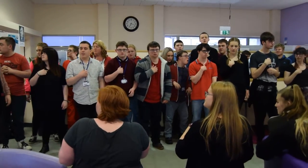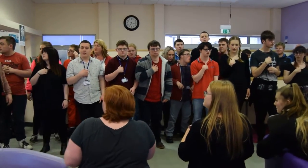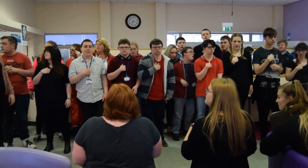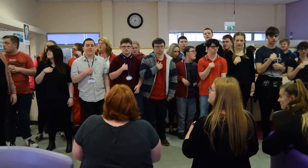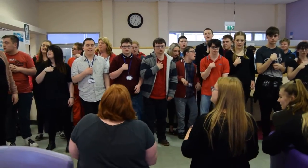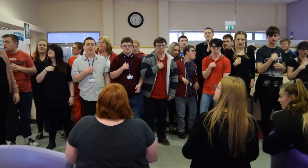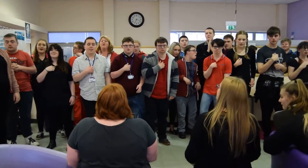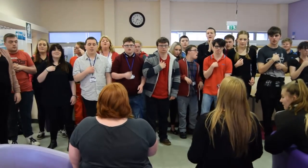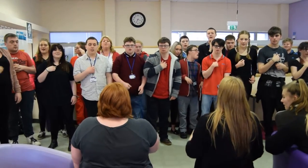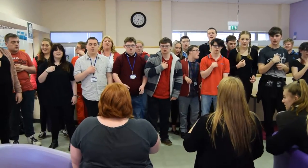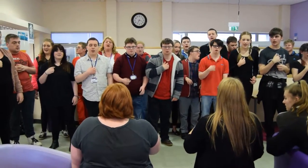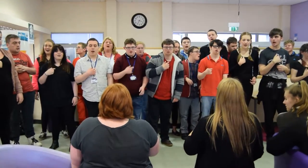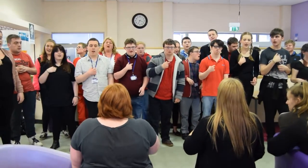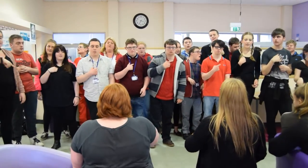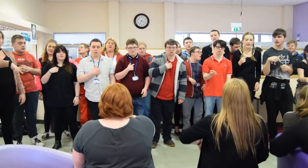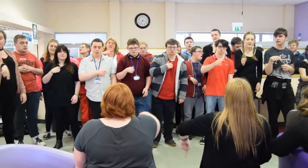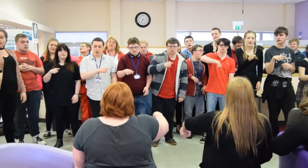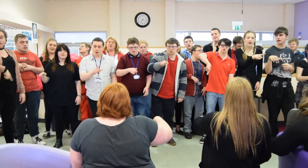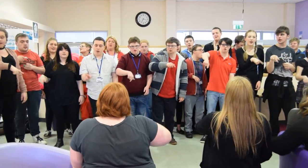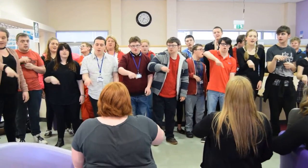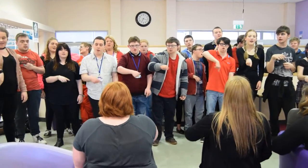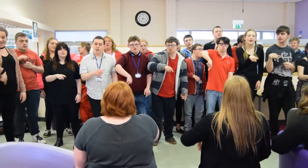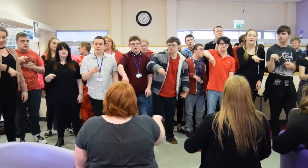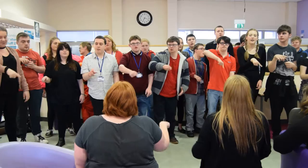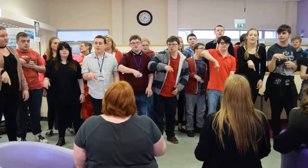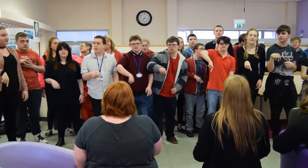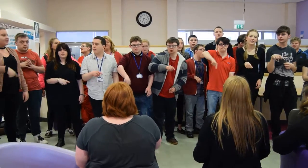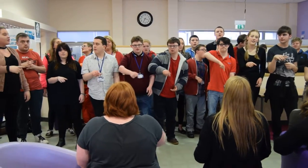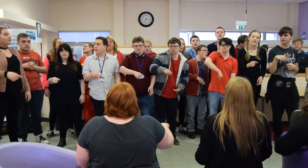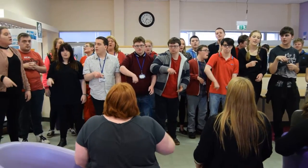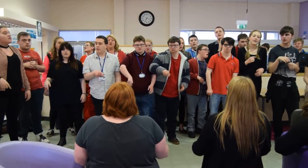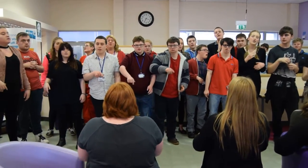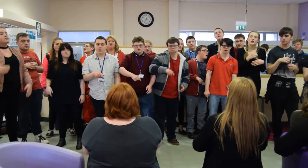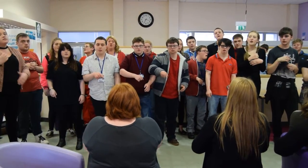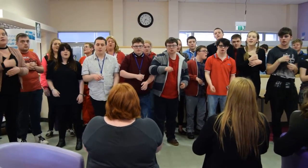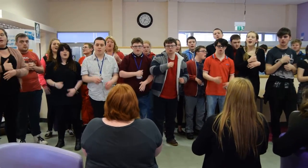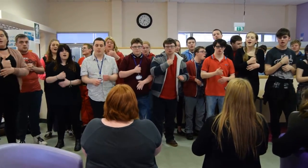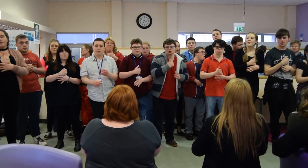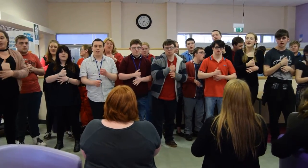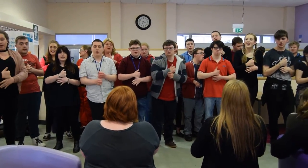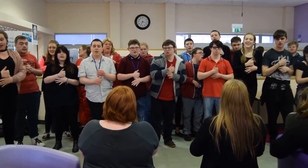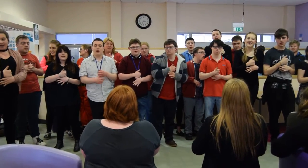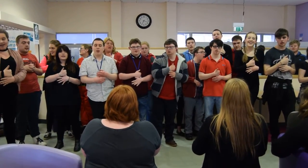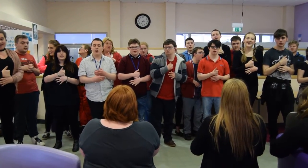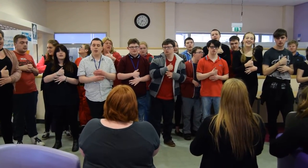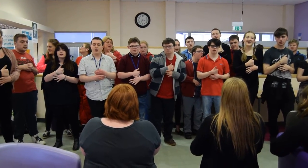May I return to the beginning,